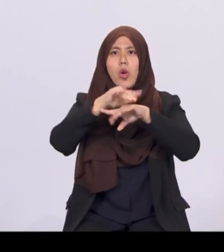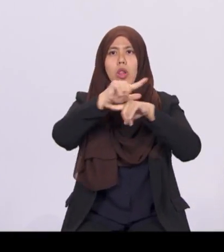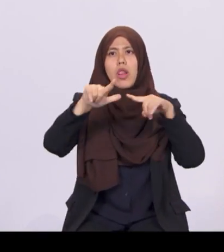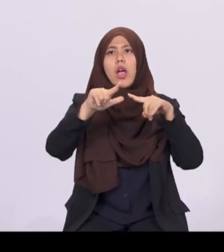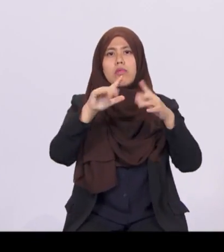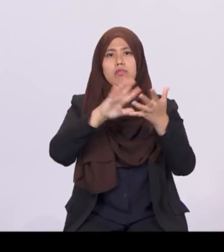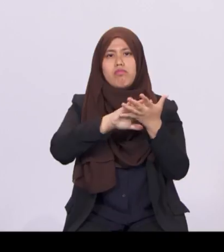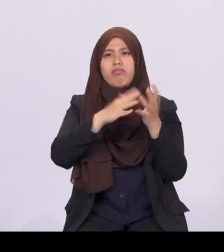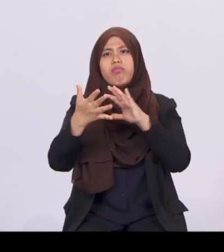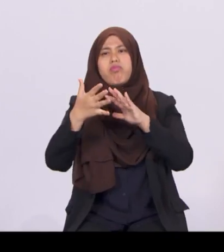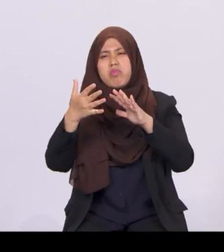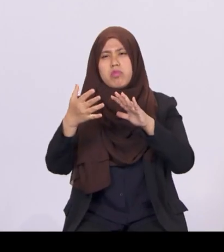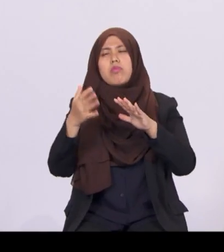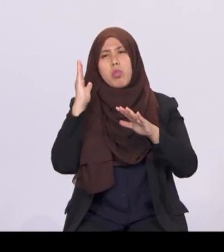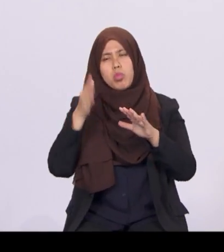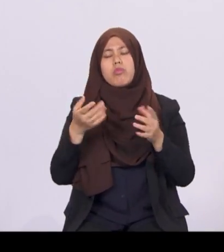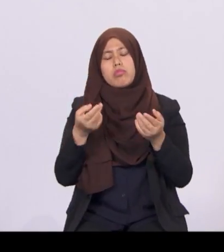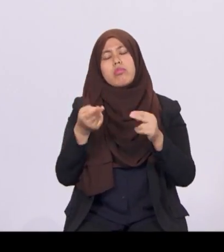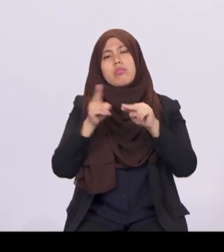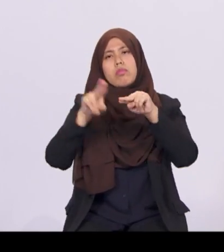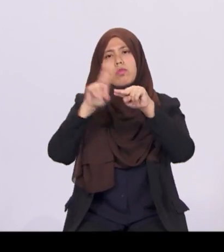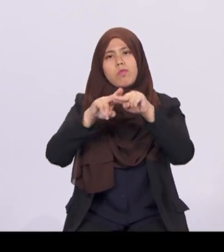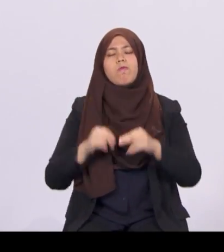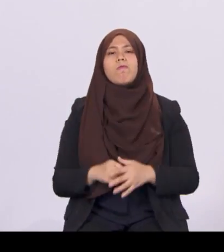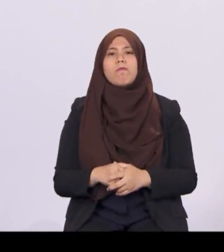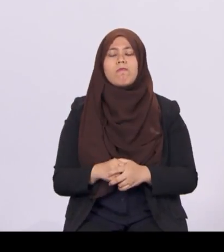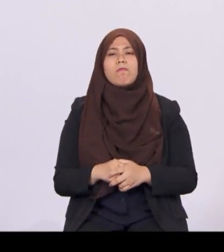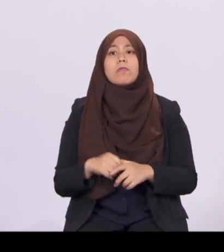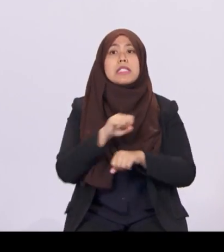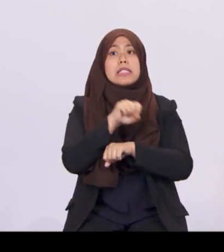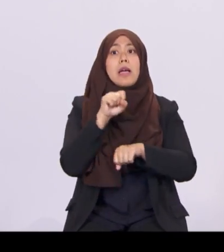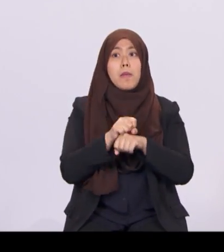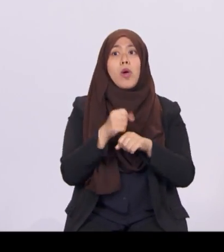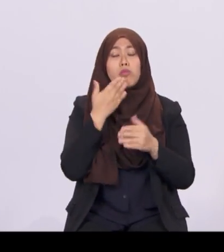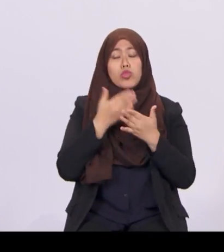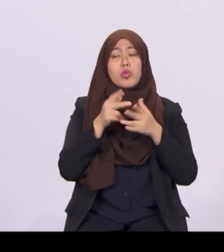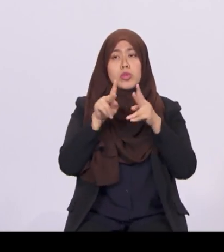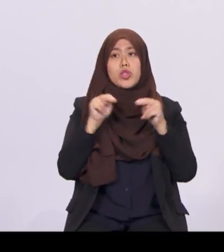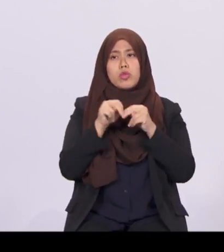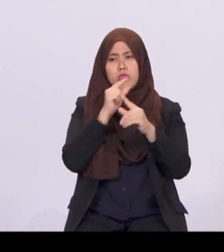Singapore is in a good position to guard against such challenges and capture the opportunities.